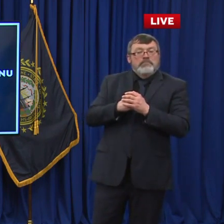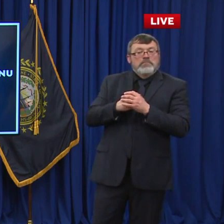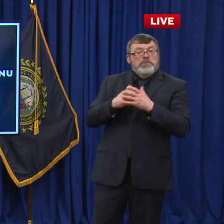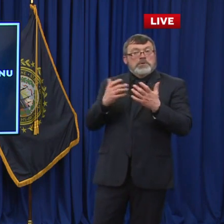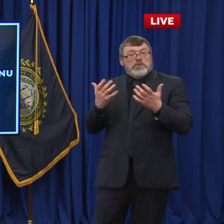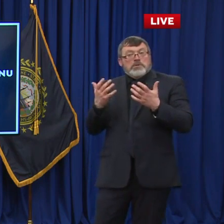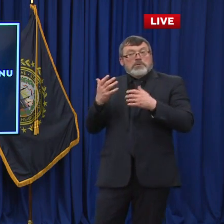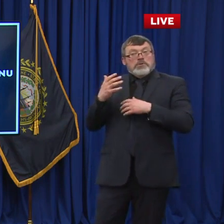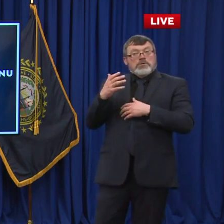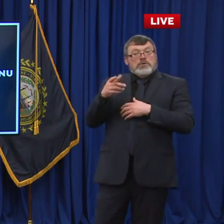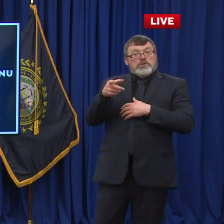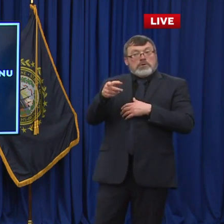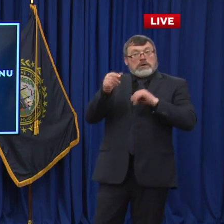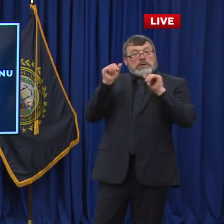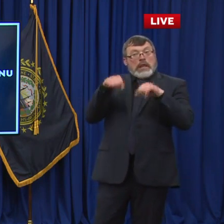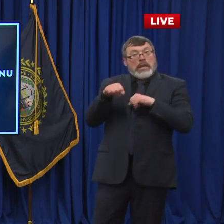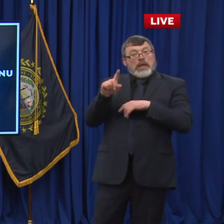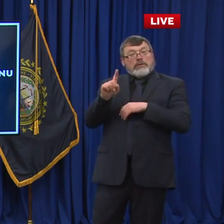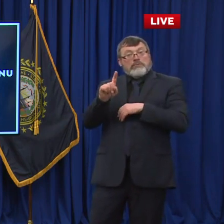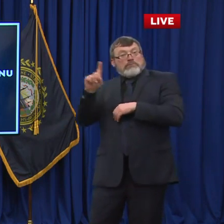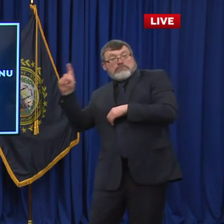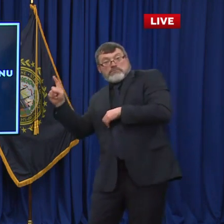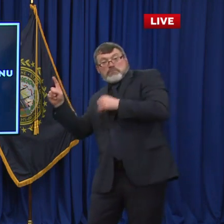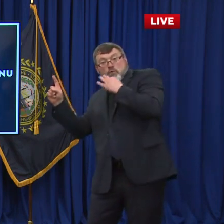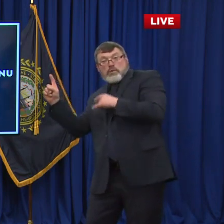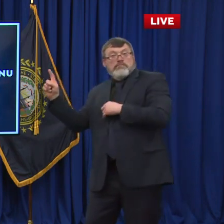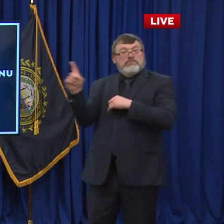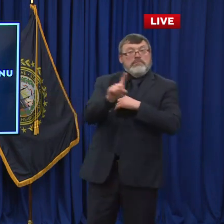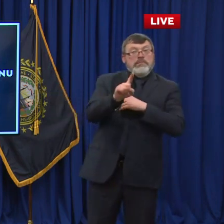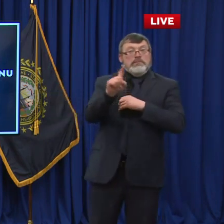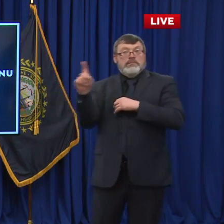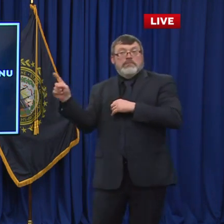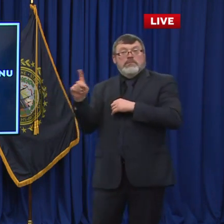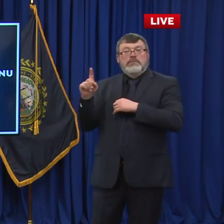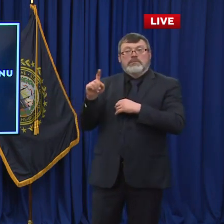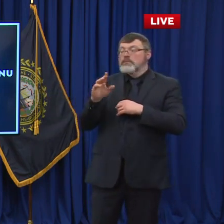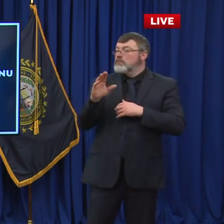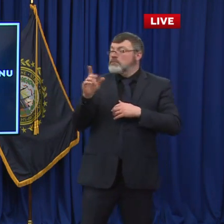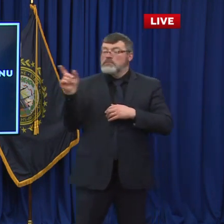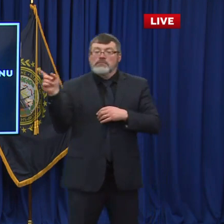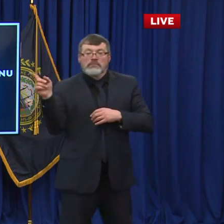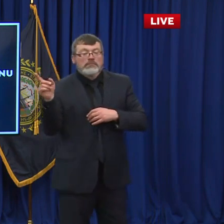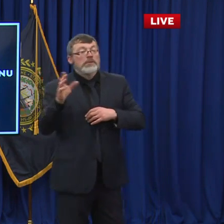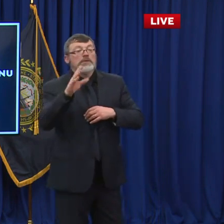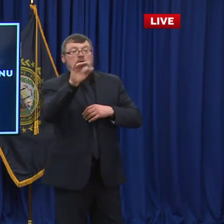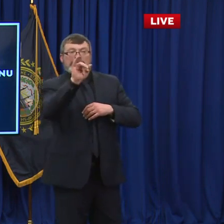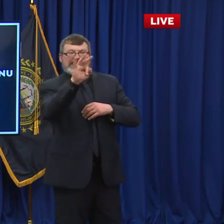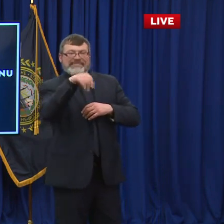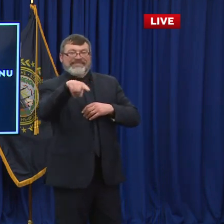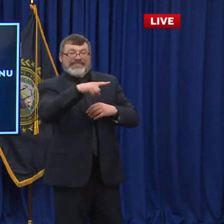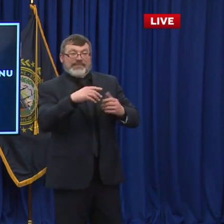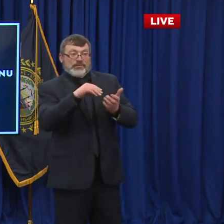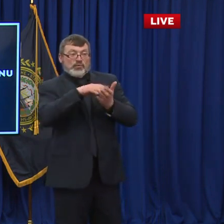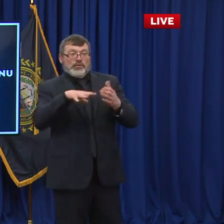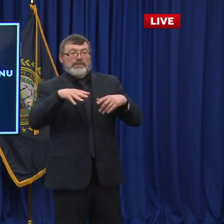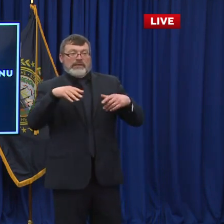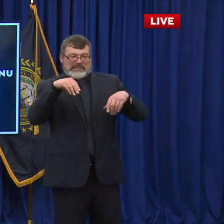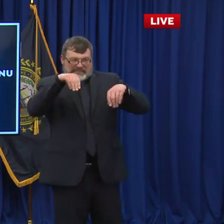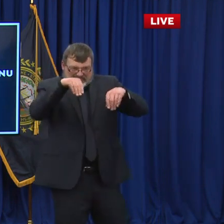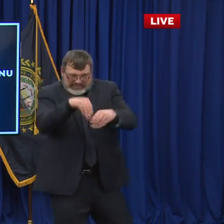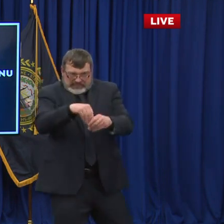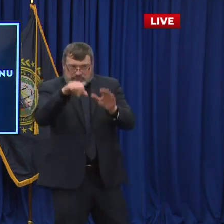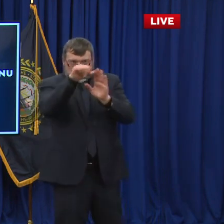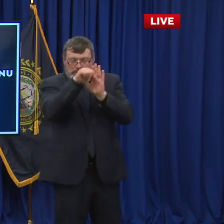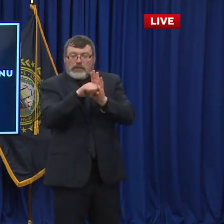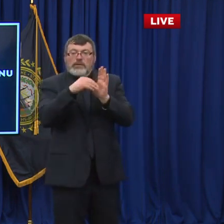home if they? If they're in state, then we do allow them to go home. But they should not be put on public transportation to fly home if they're from out of state or public buses. Of